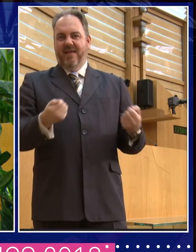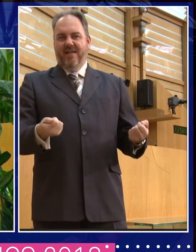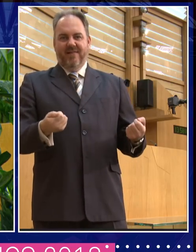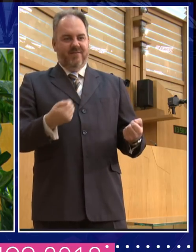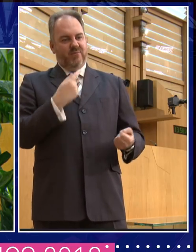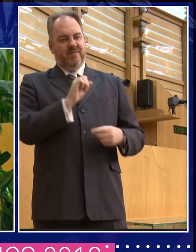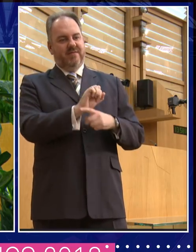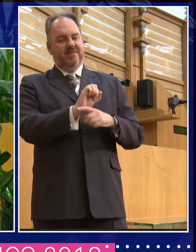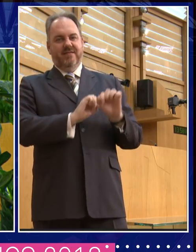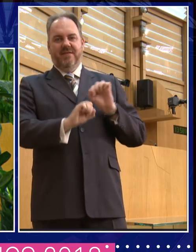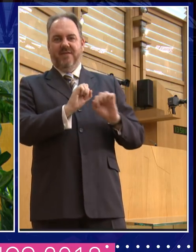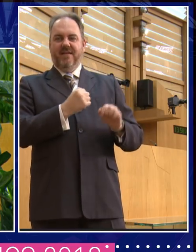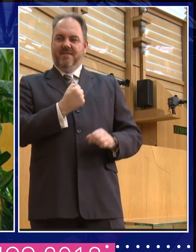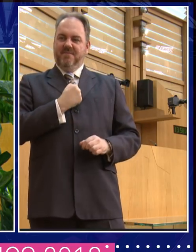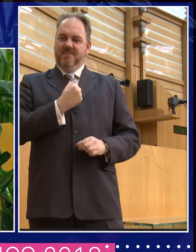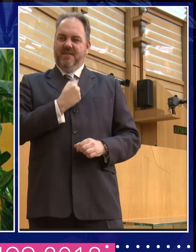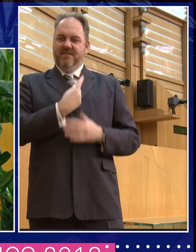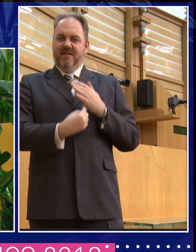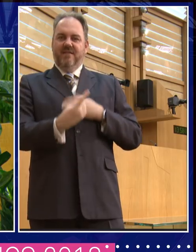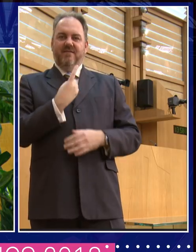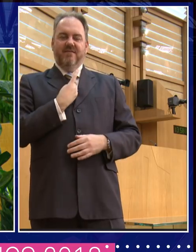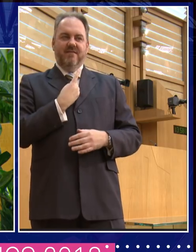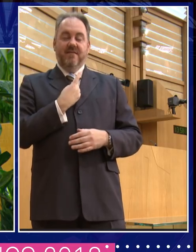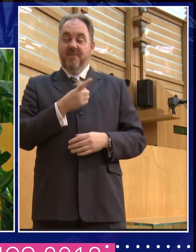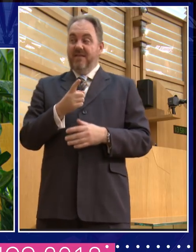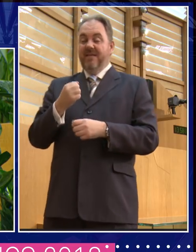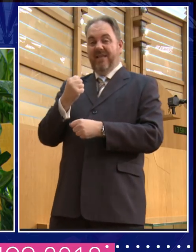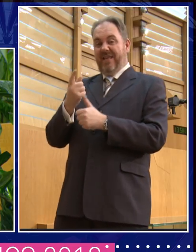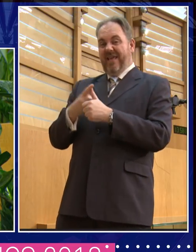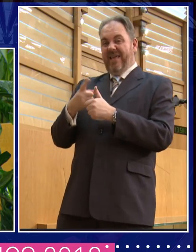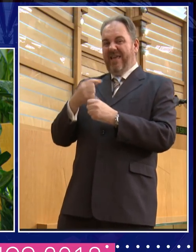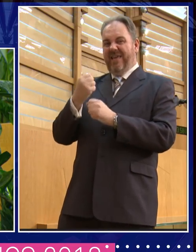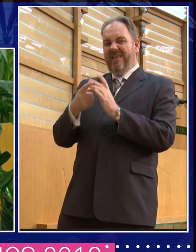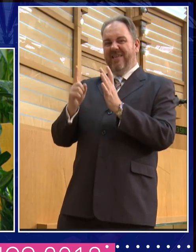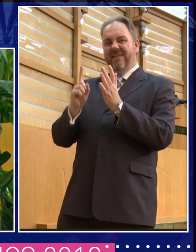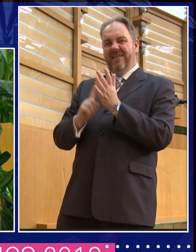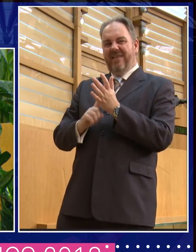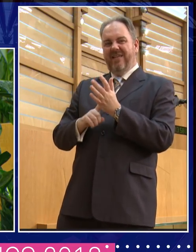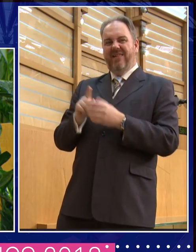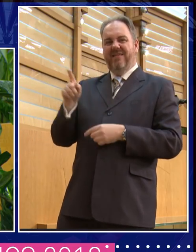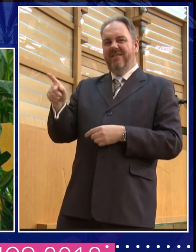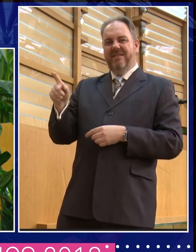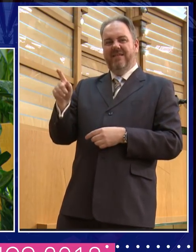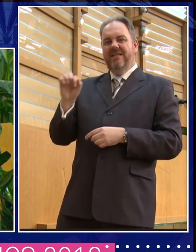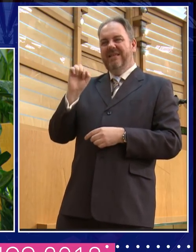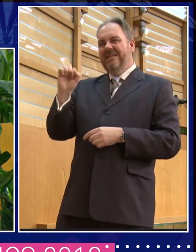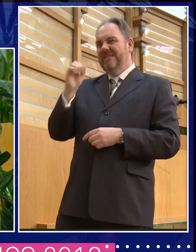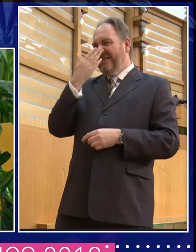interestingly, it turned out that Gill was not with the trend, really. There must have been some people.